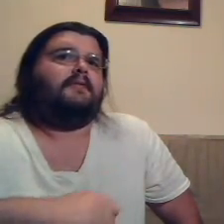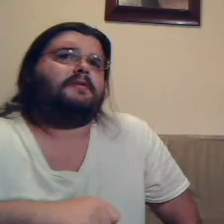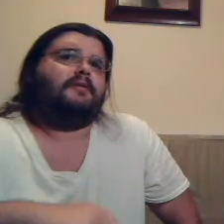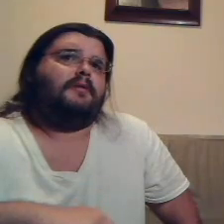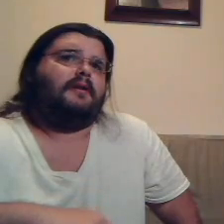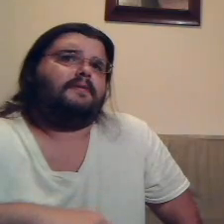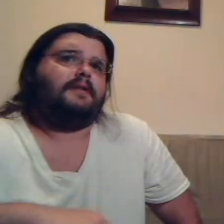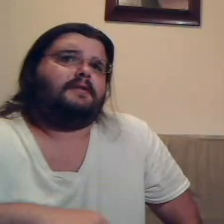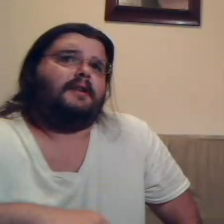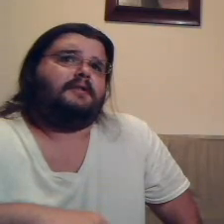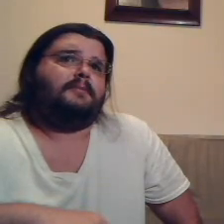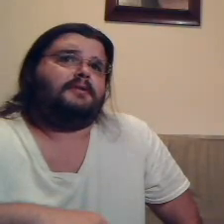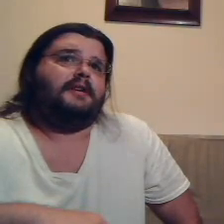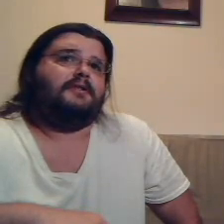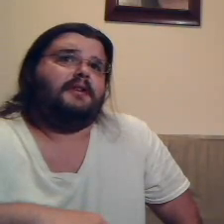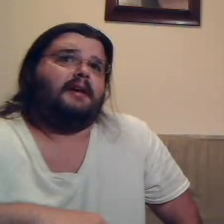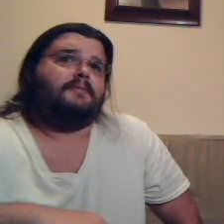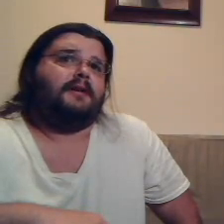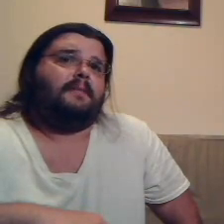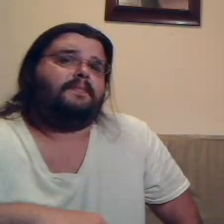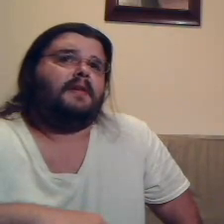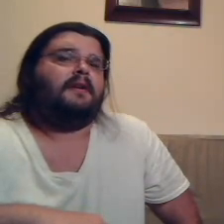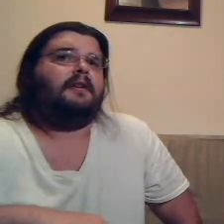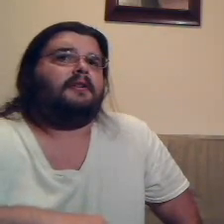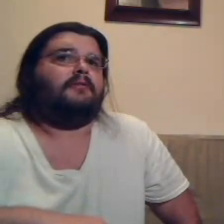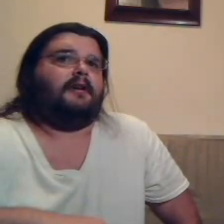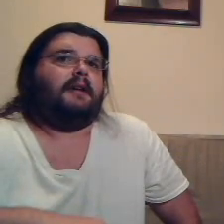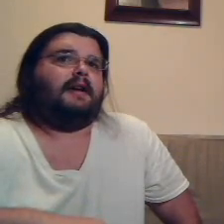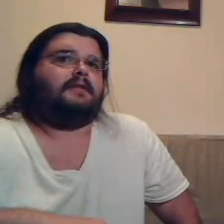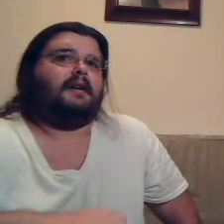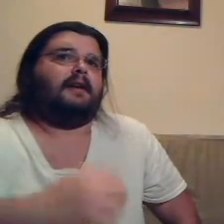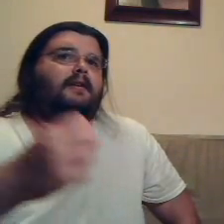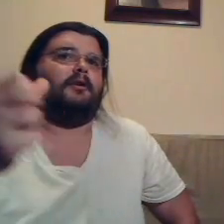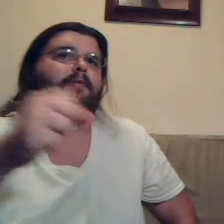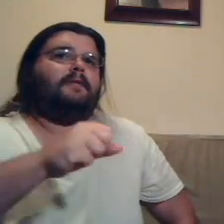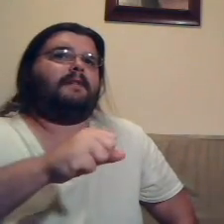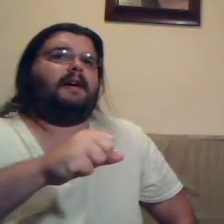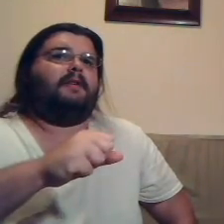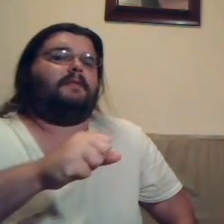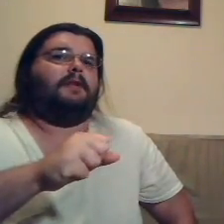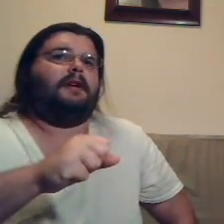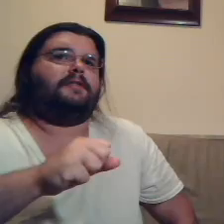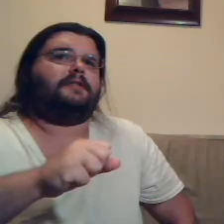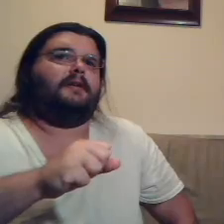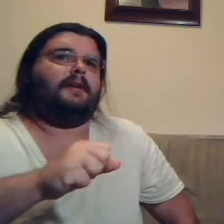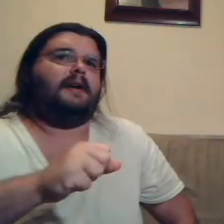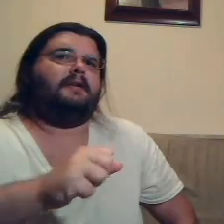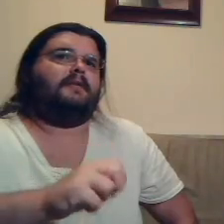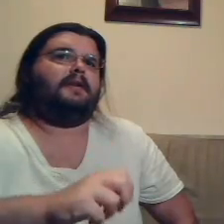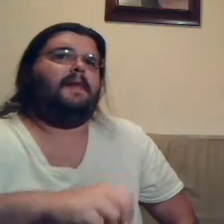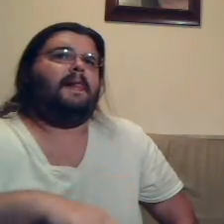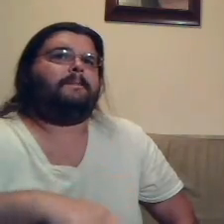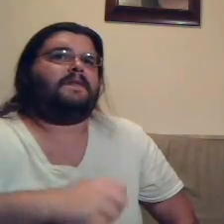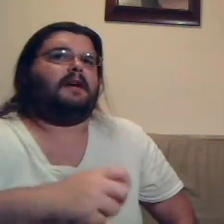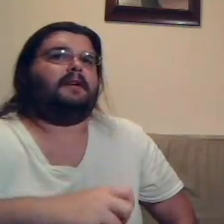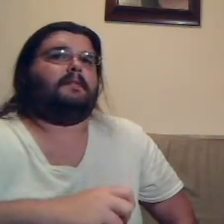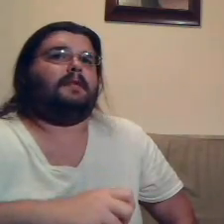every so often, the slushie machine jams up to where you actually got to open the valve. And when nothing's coming out of it, you got to take a